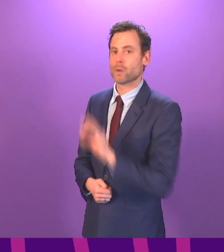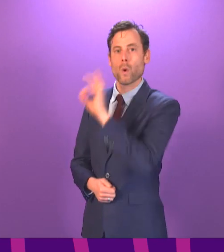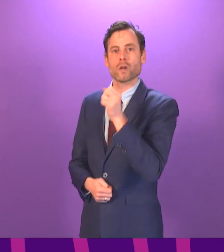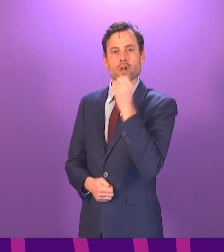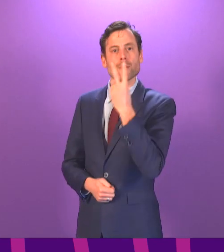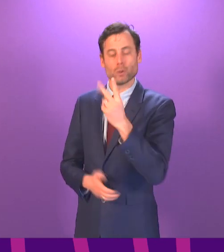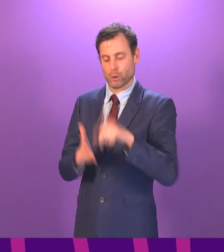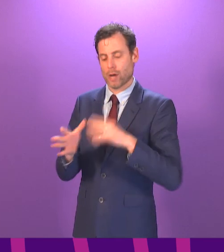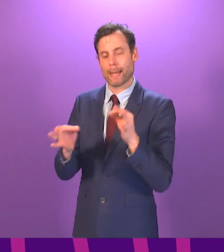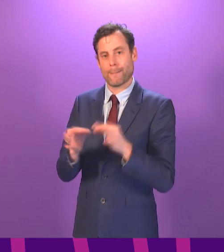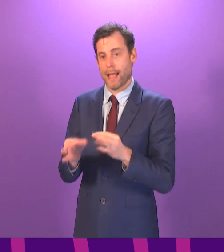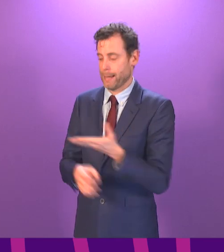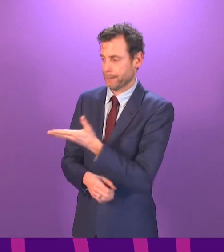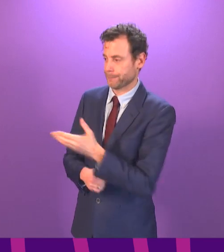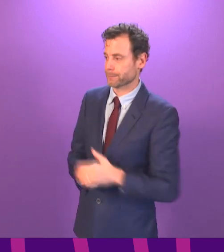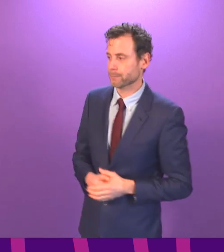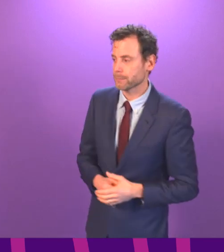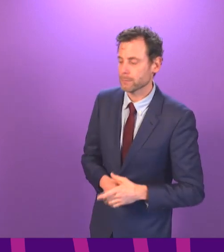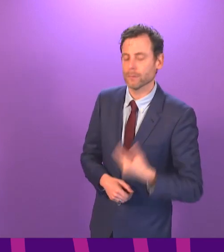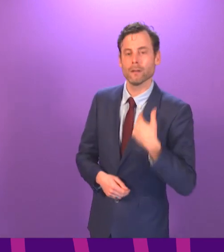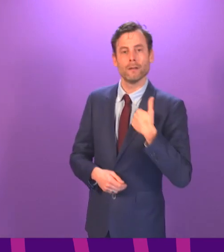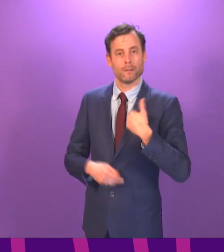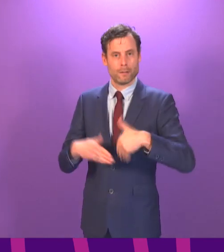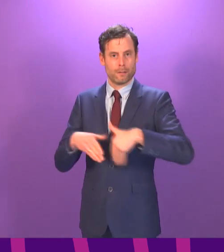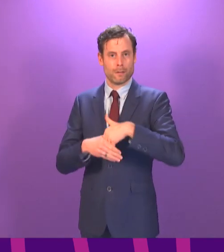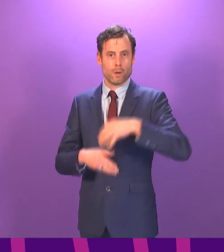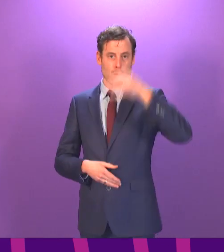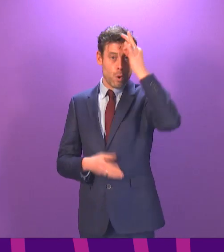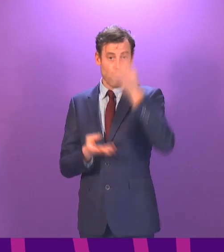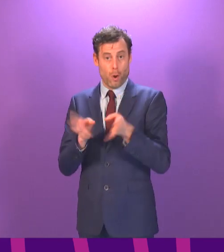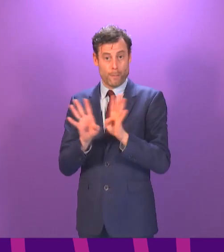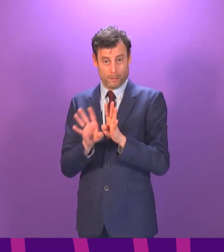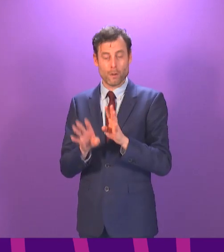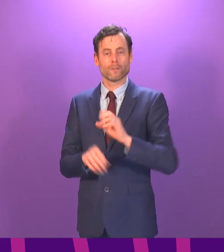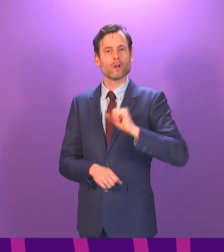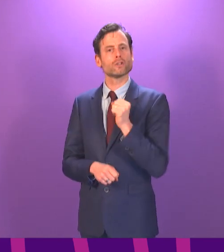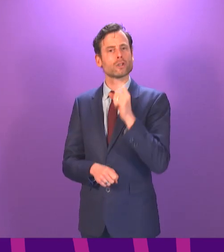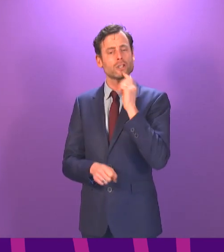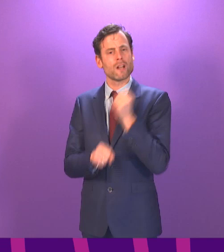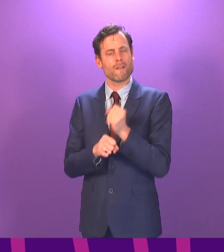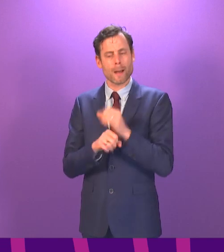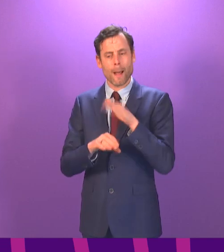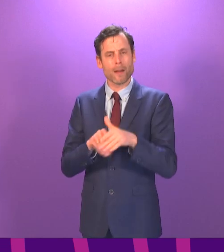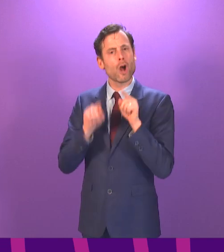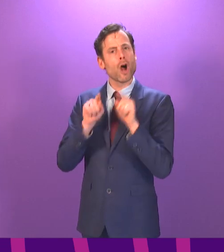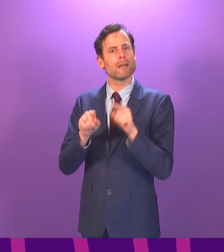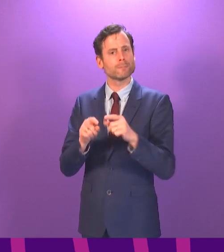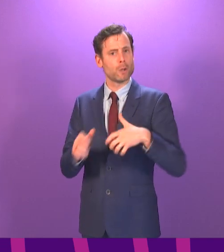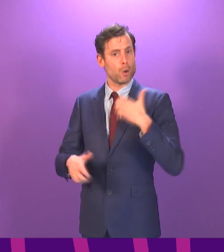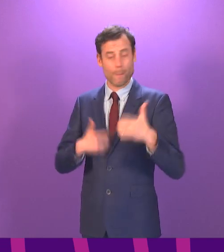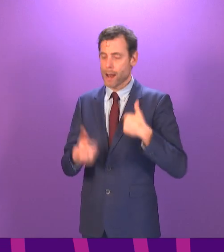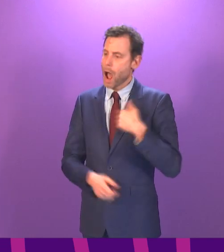Thank you very much, presiding officer. As a member of the committee on the Scottish government handling of harassment complaints, I will not